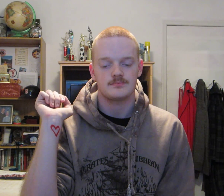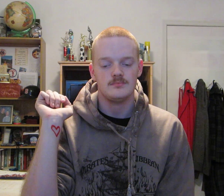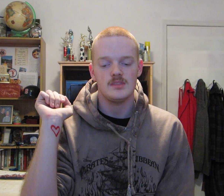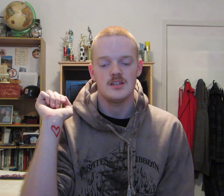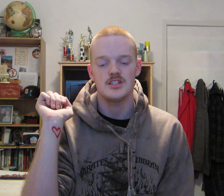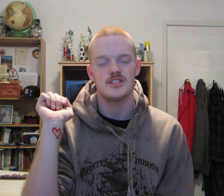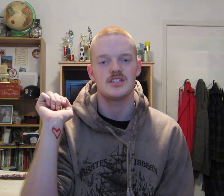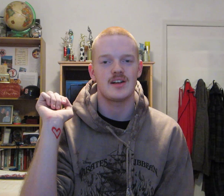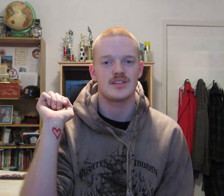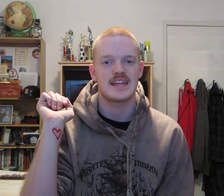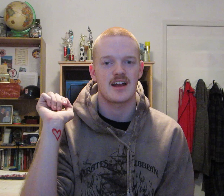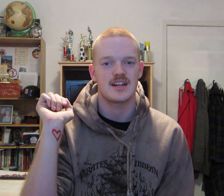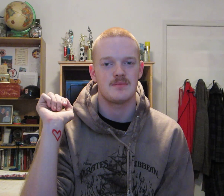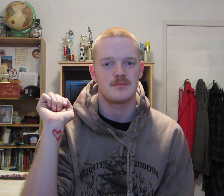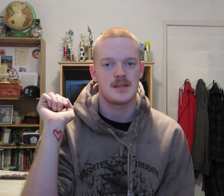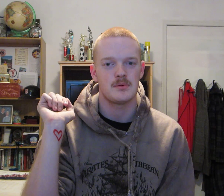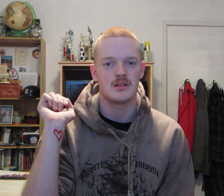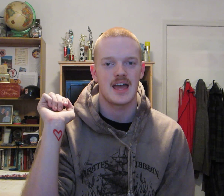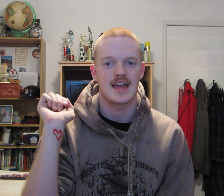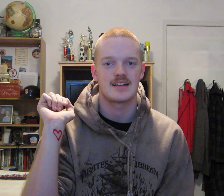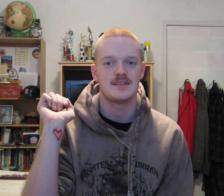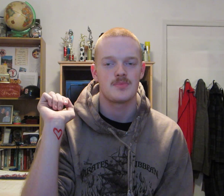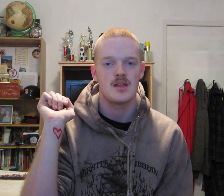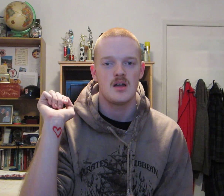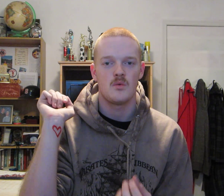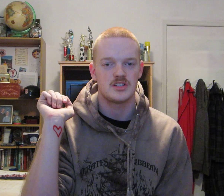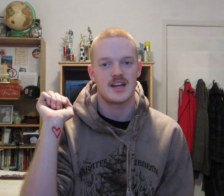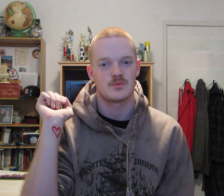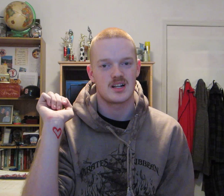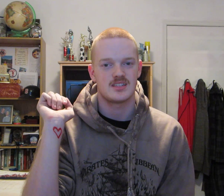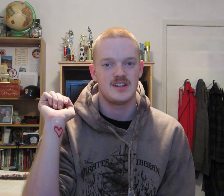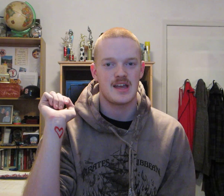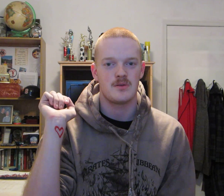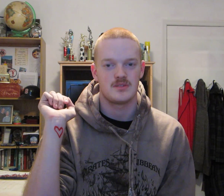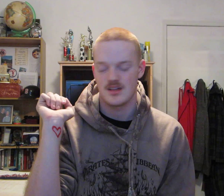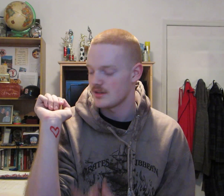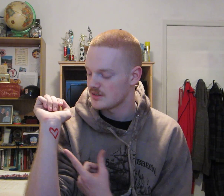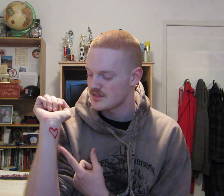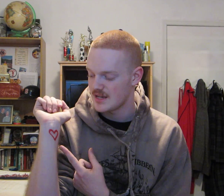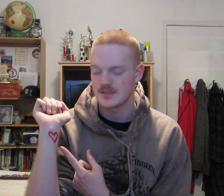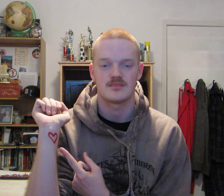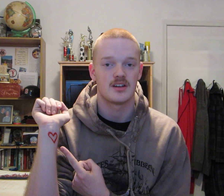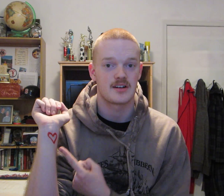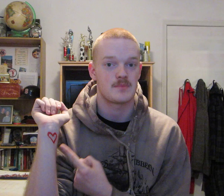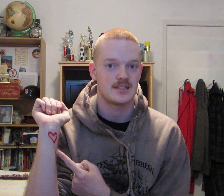and she's just generally caring about people, and once you guys watch the video, you'll understand what the heart means.